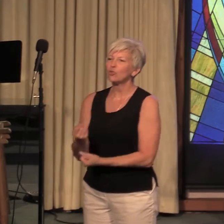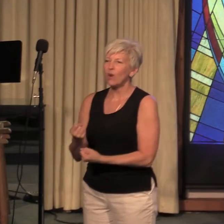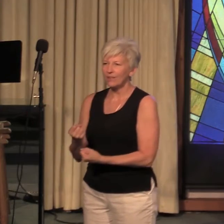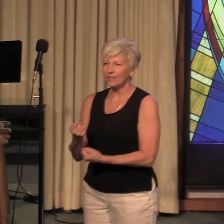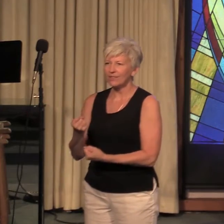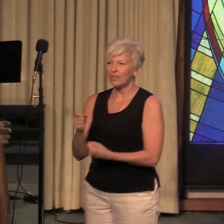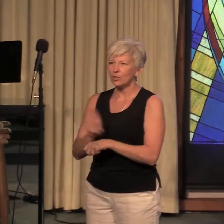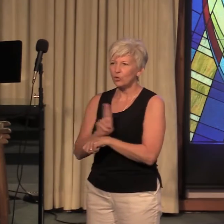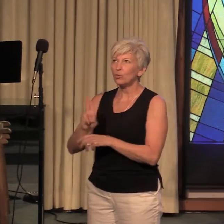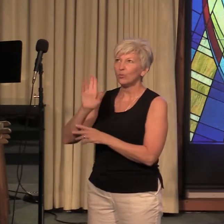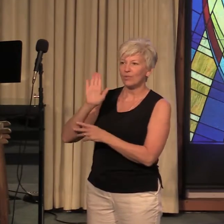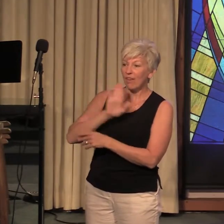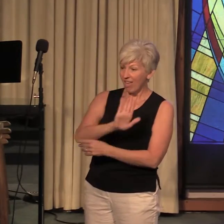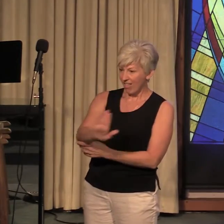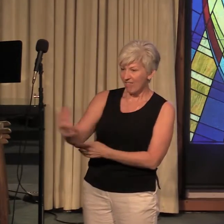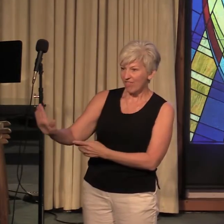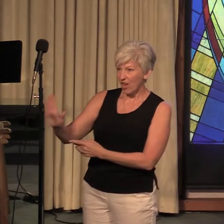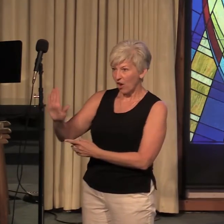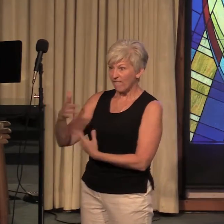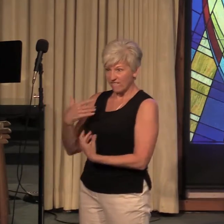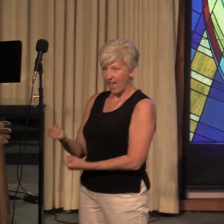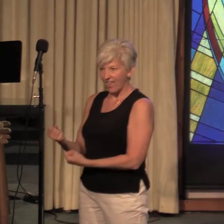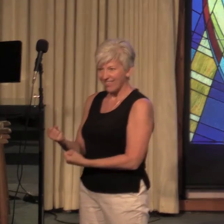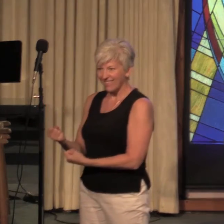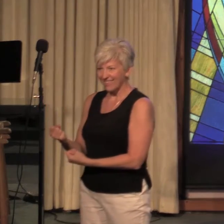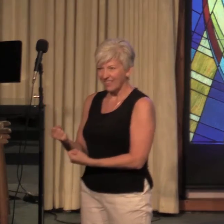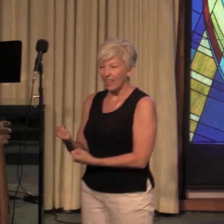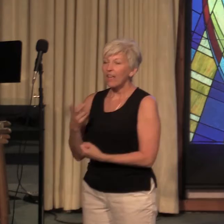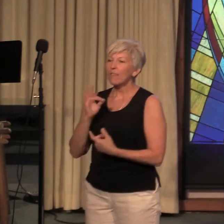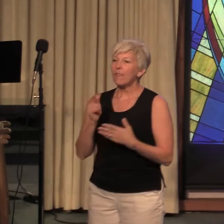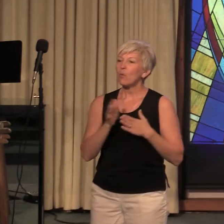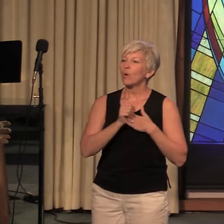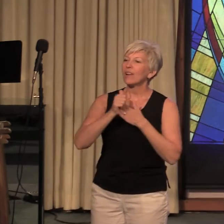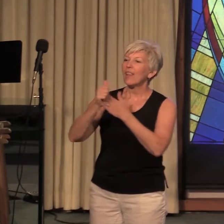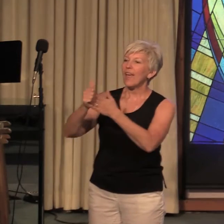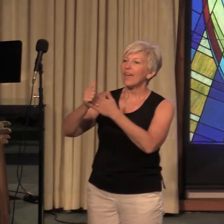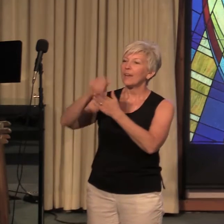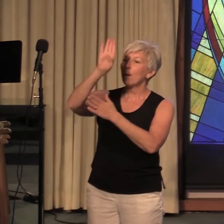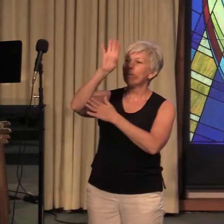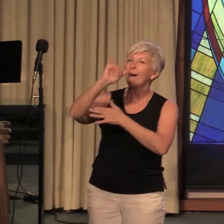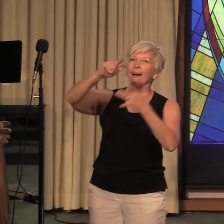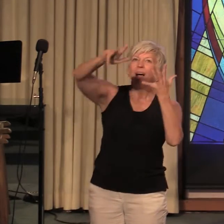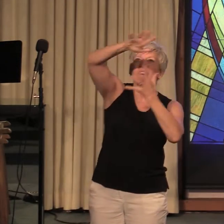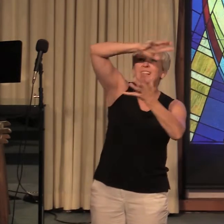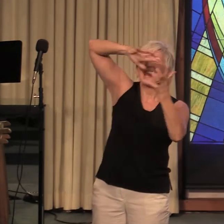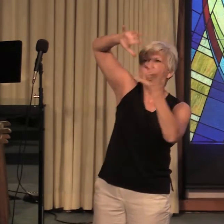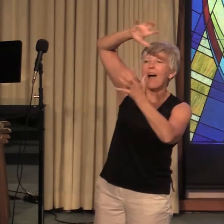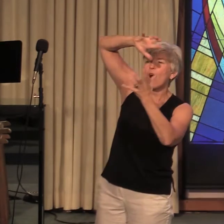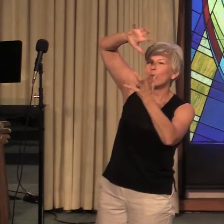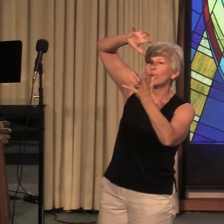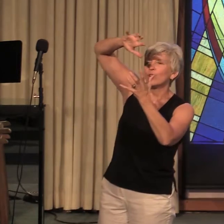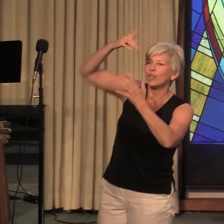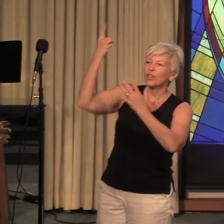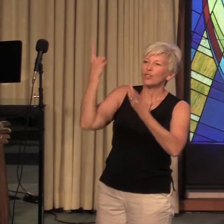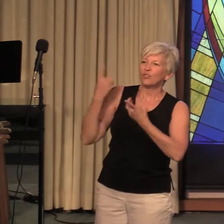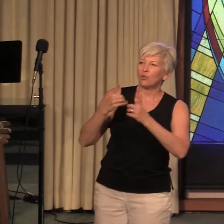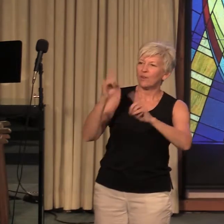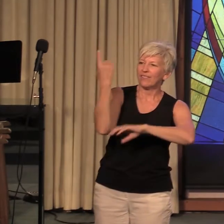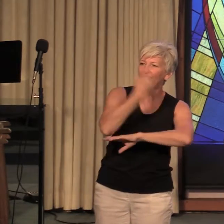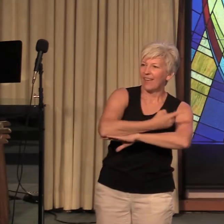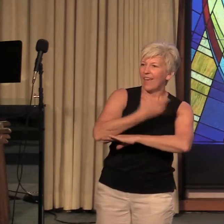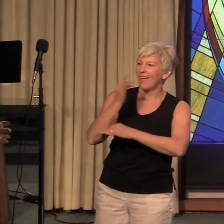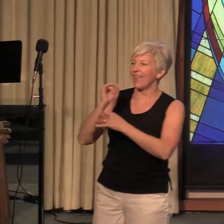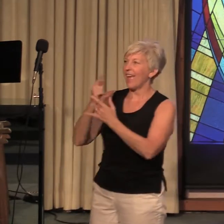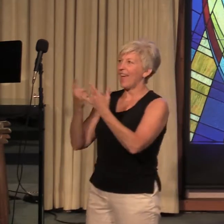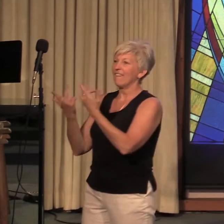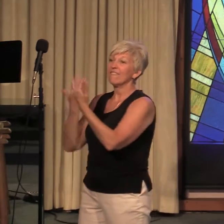use their faith. They were led by a pillar of cloud during the day and a pillar of fire at night. Sometimes